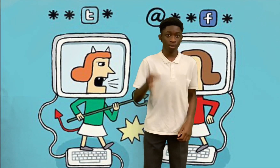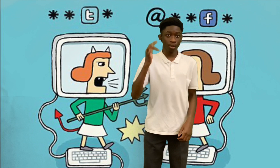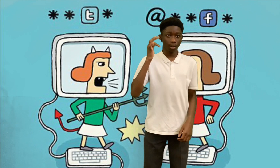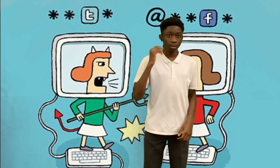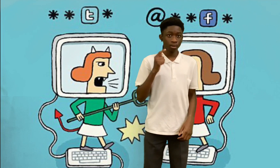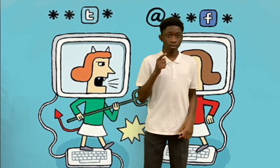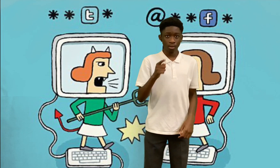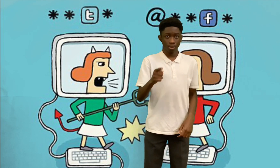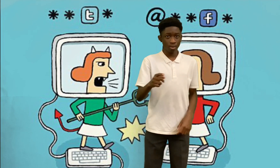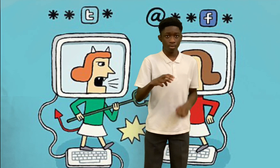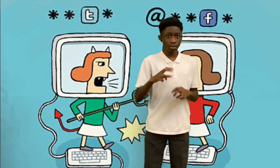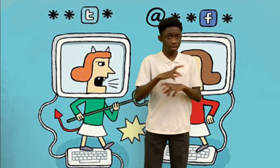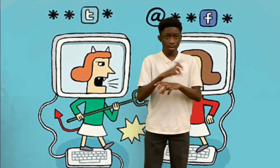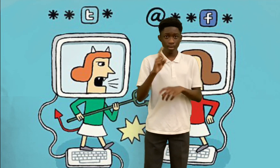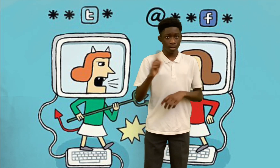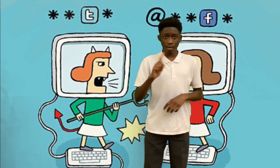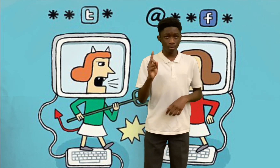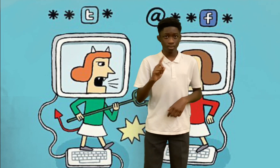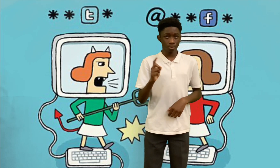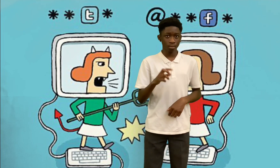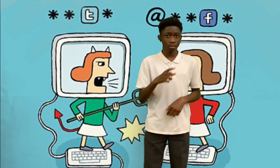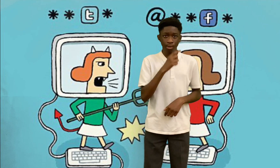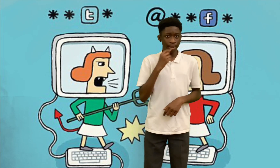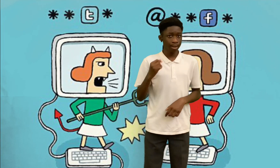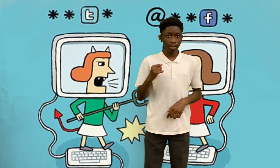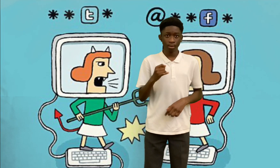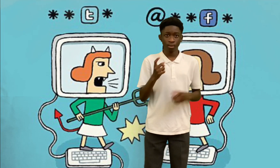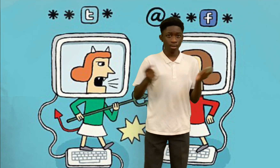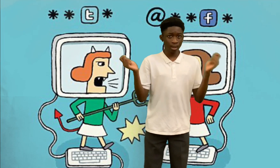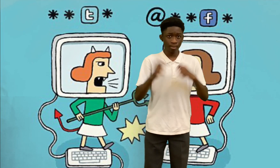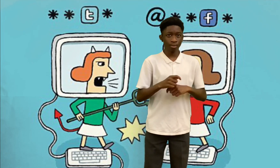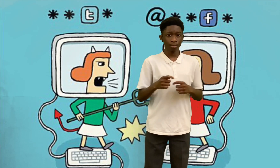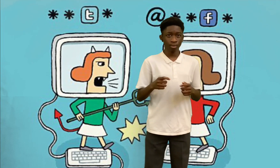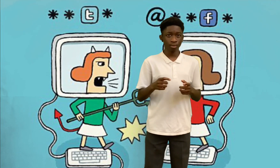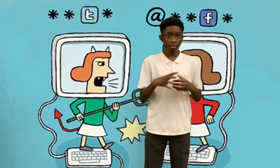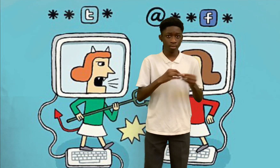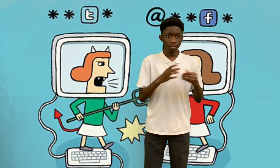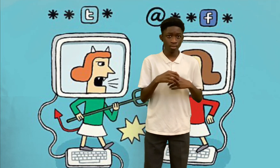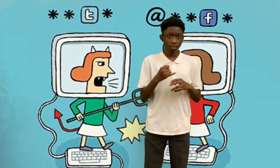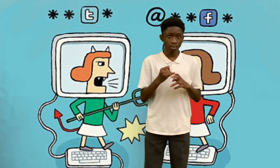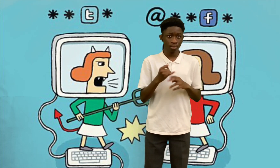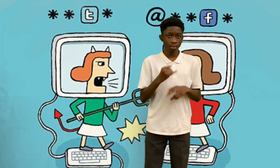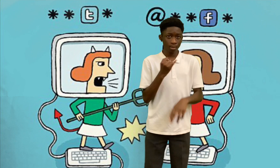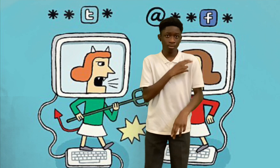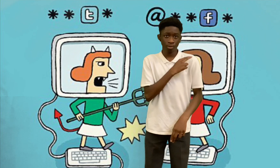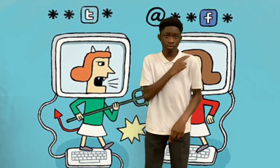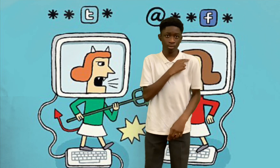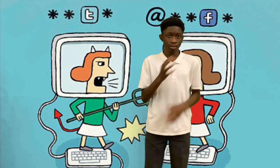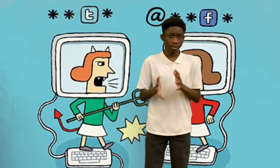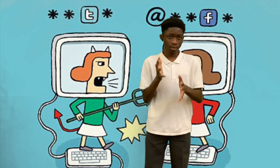If you don't say horrible things in real life,